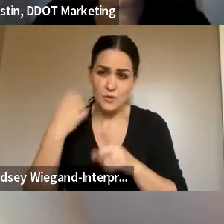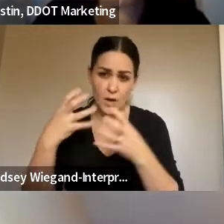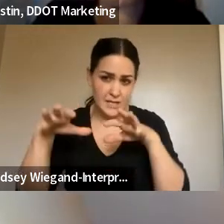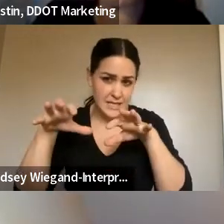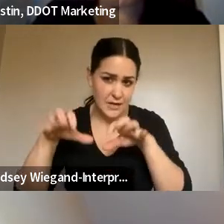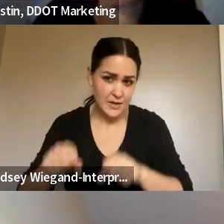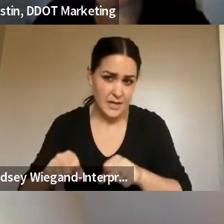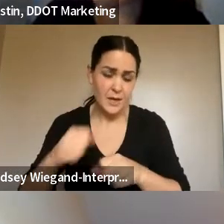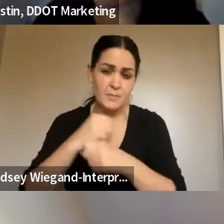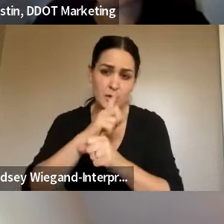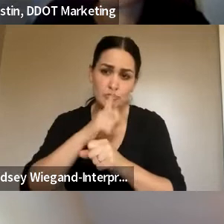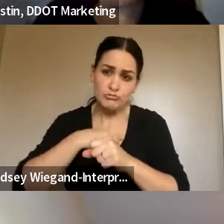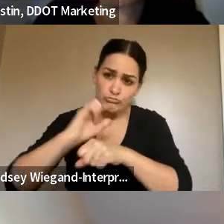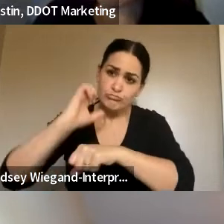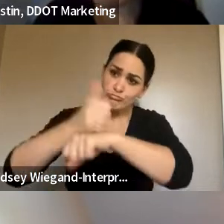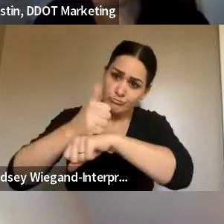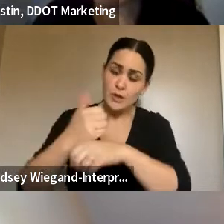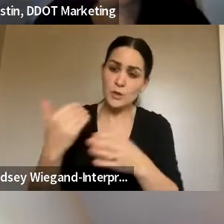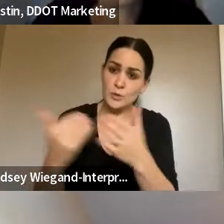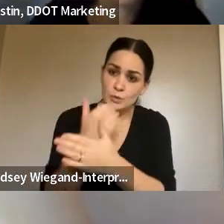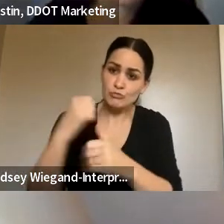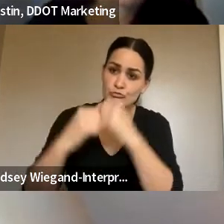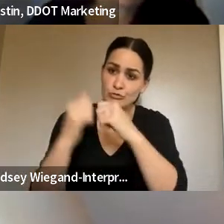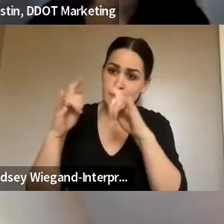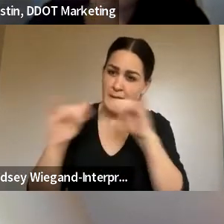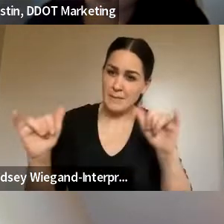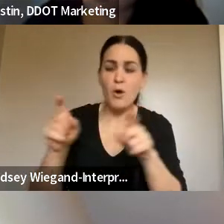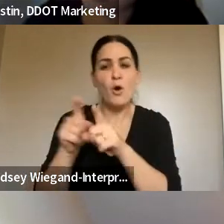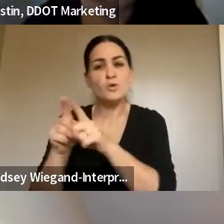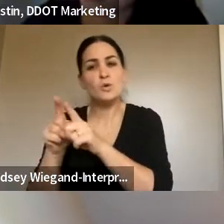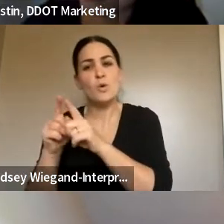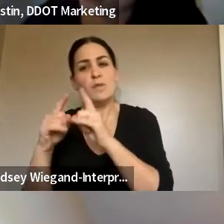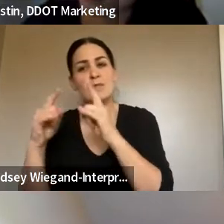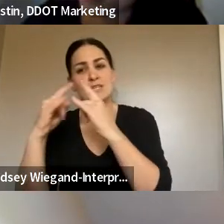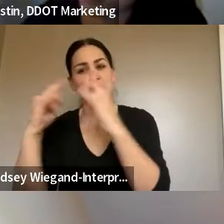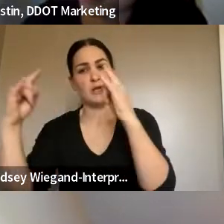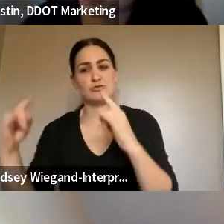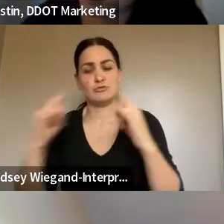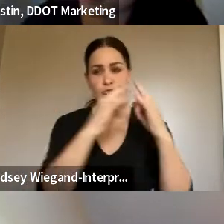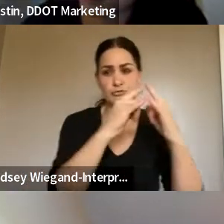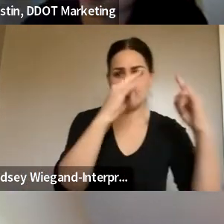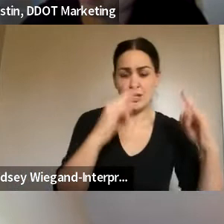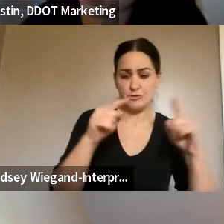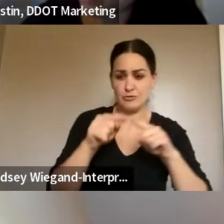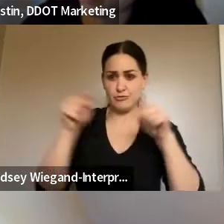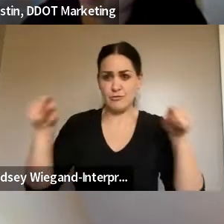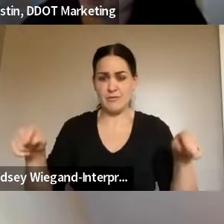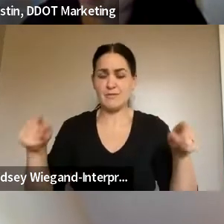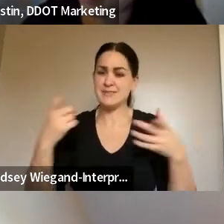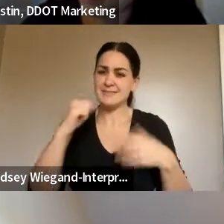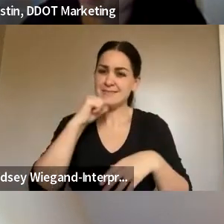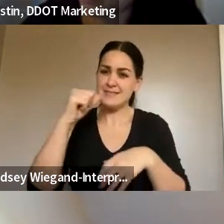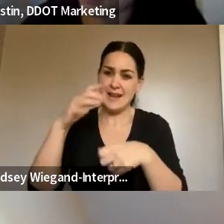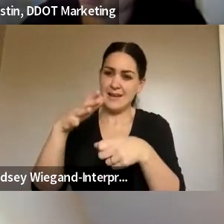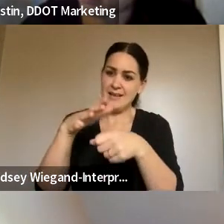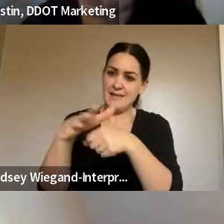the new infrastructure in at the same time. And then also, as shelters across from each other aren't consistent with space near each other, one side